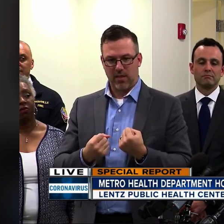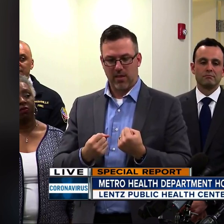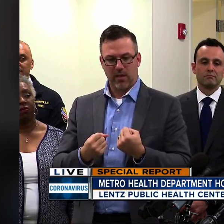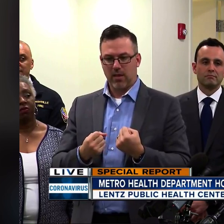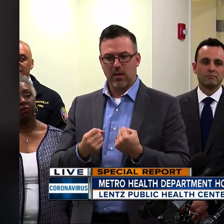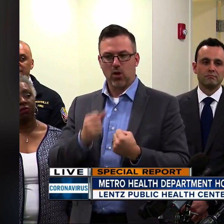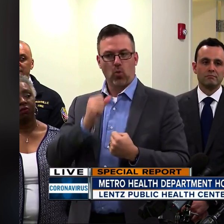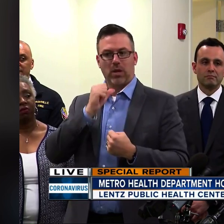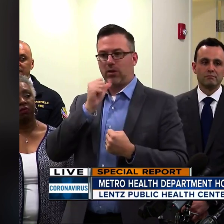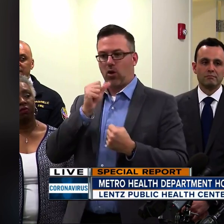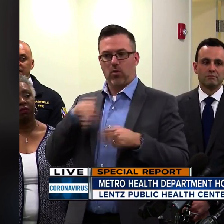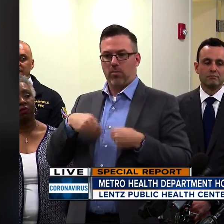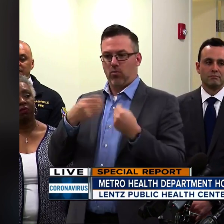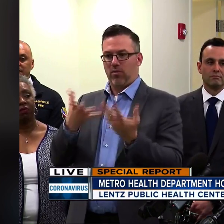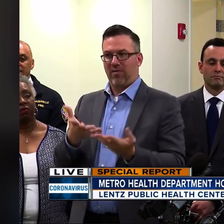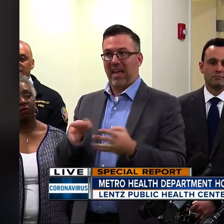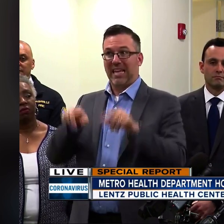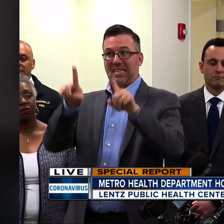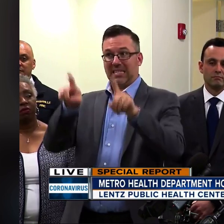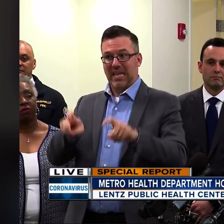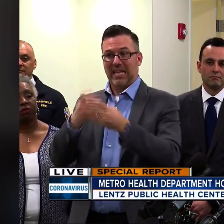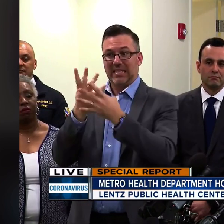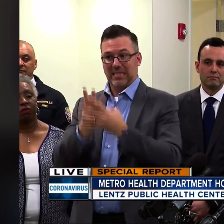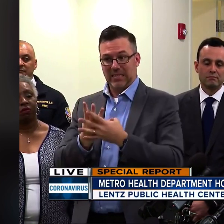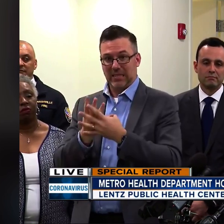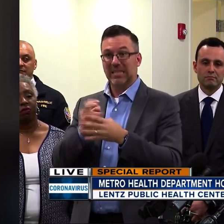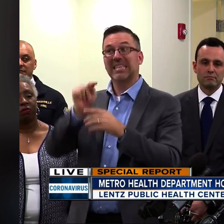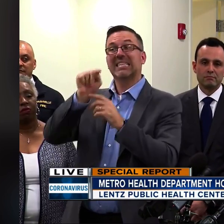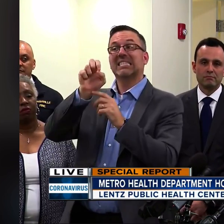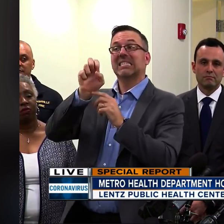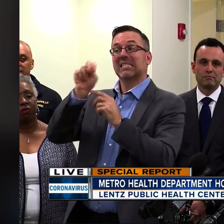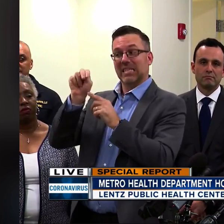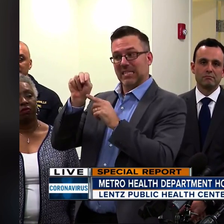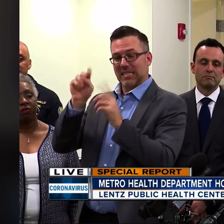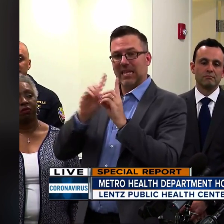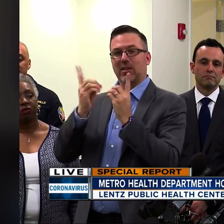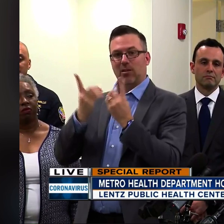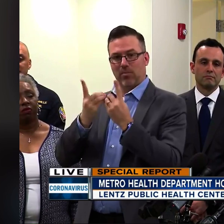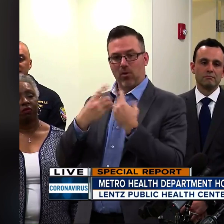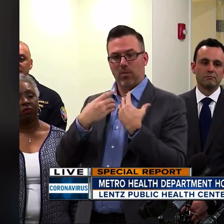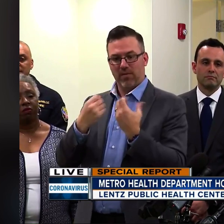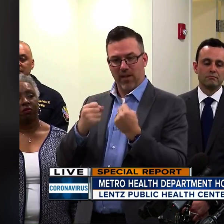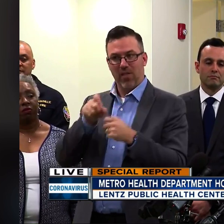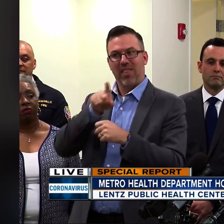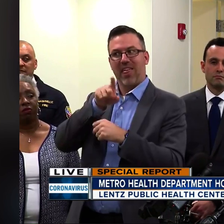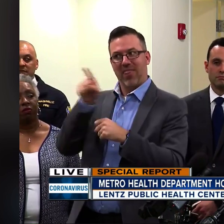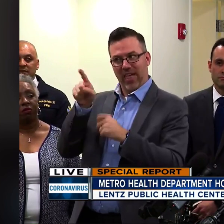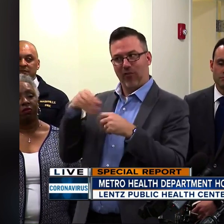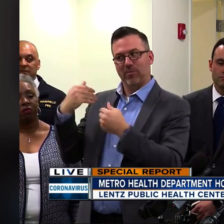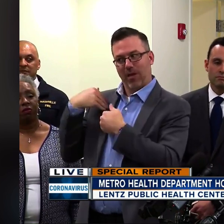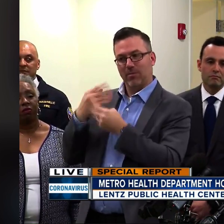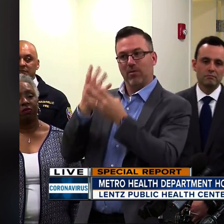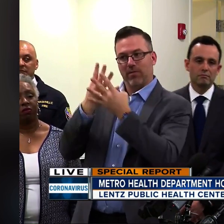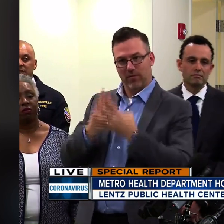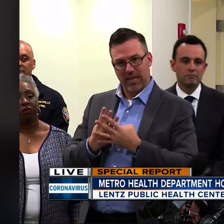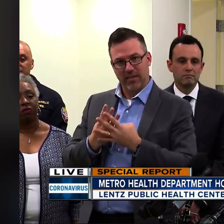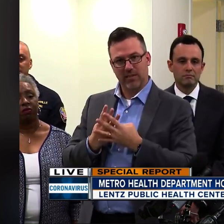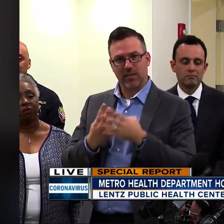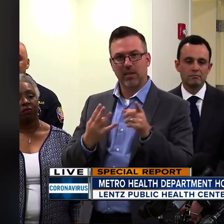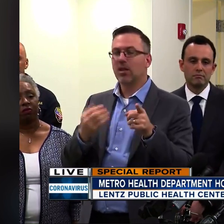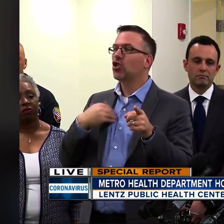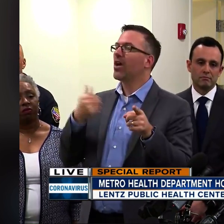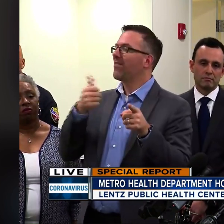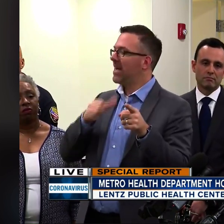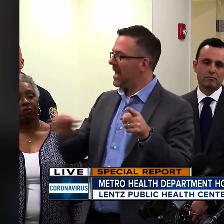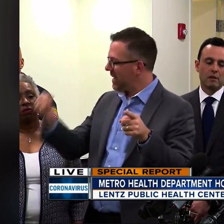do the testing. The Tennessee Department of Health does the testing. And the So, if you have any idea